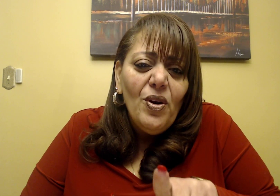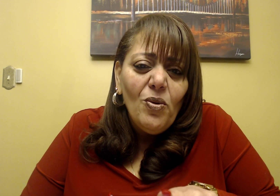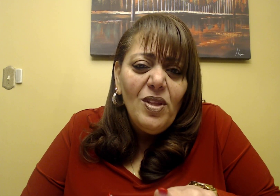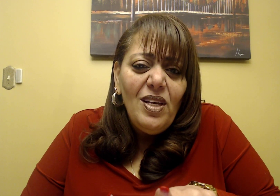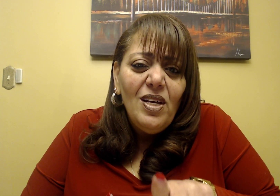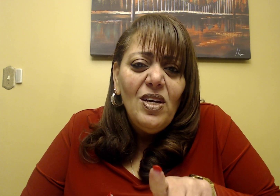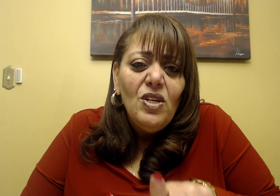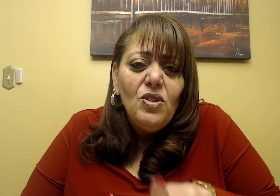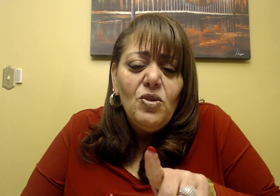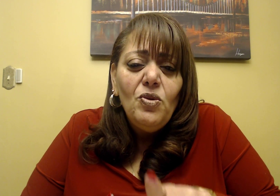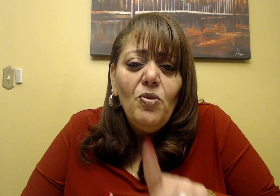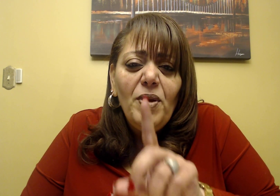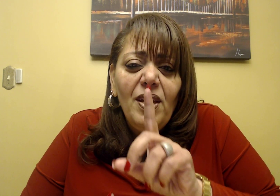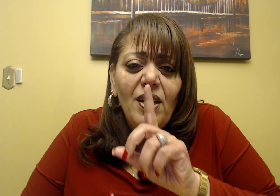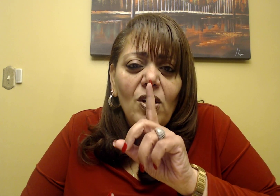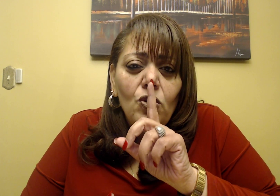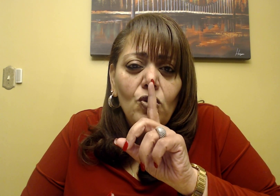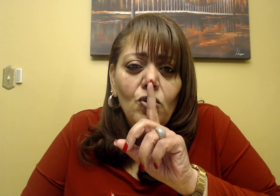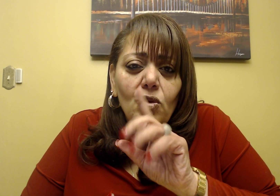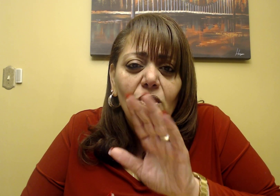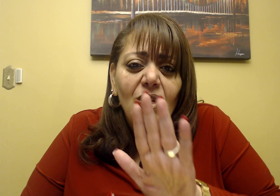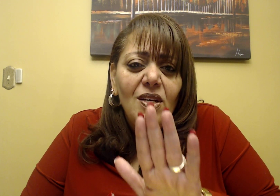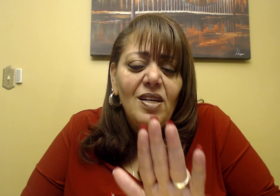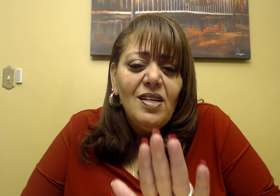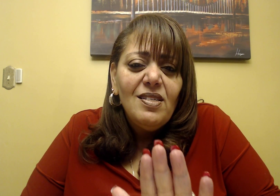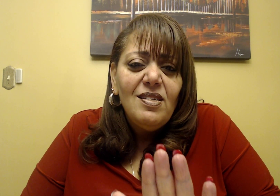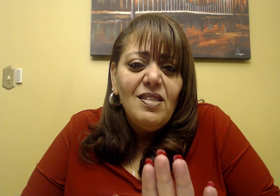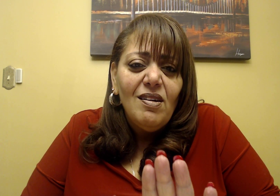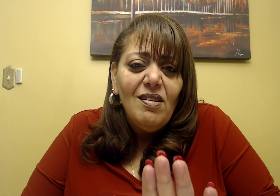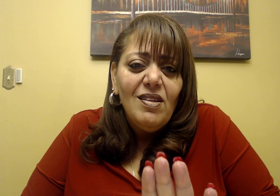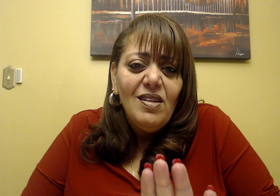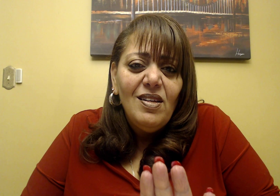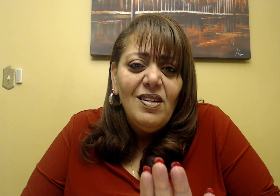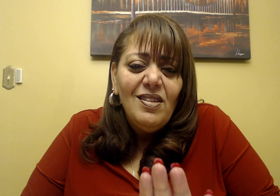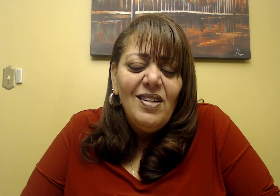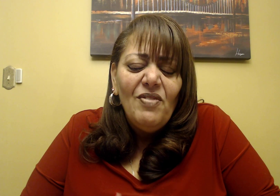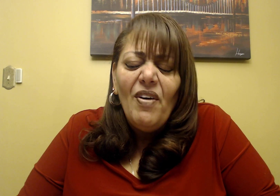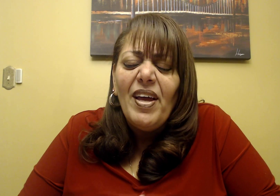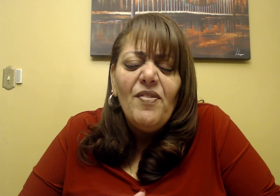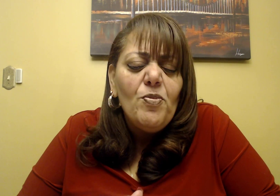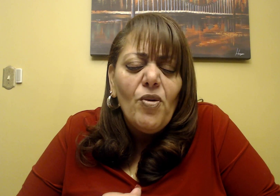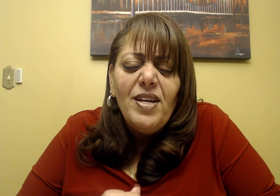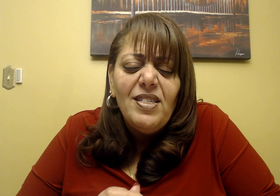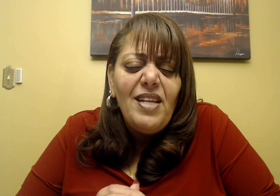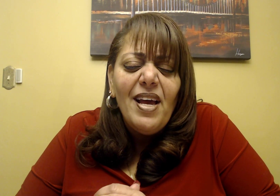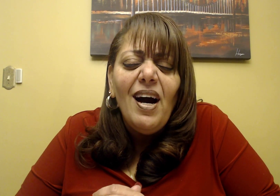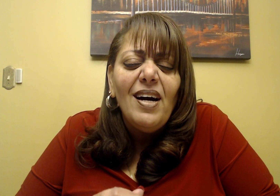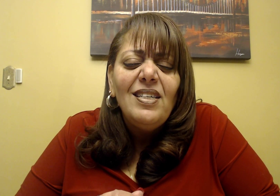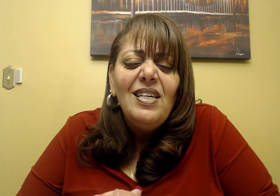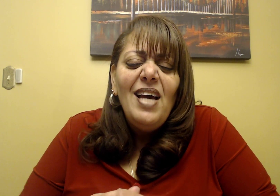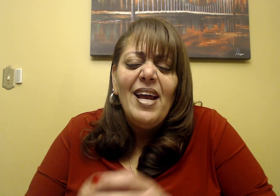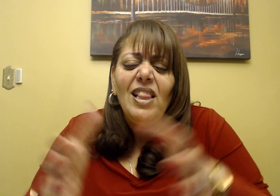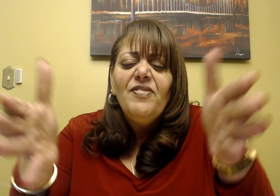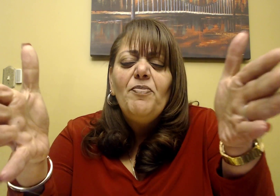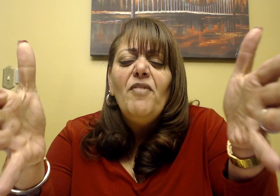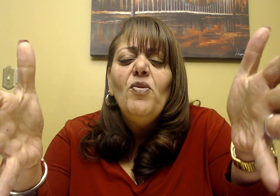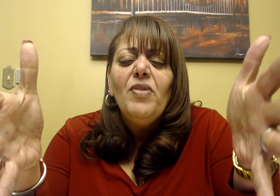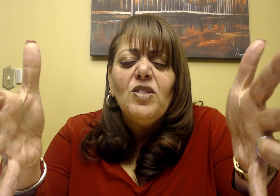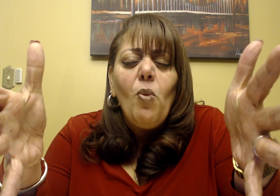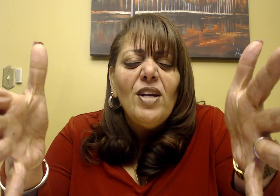only to be still. Father, I give you praise today, God. And I lift up everyone that's watching